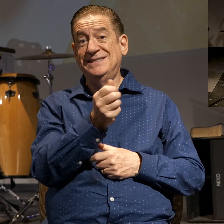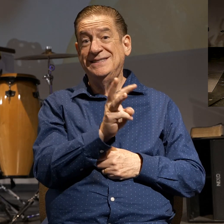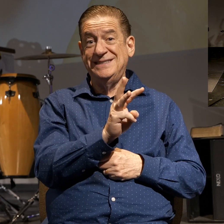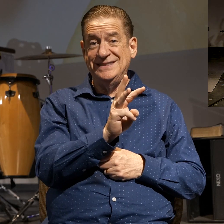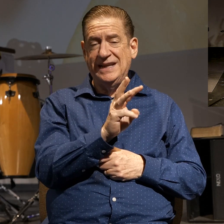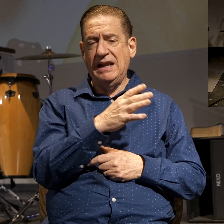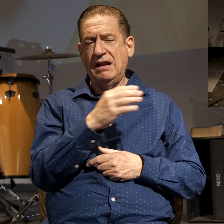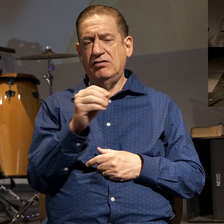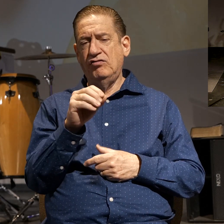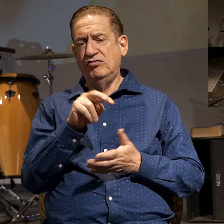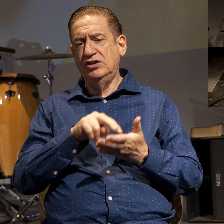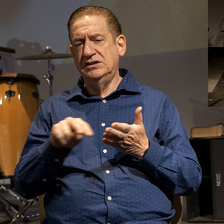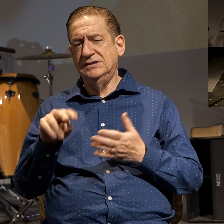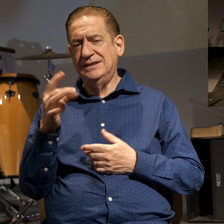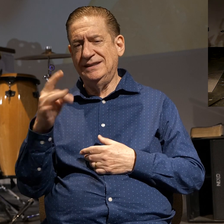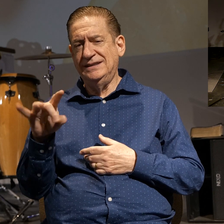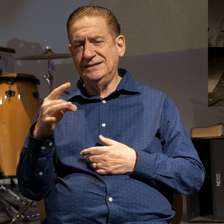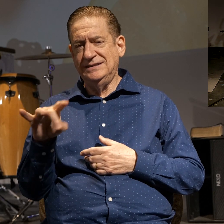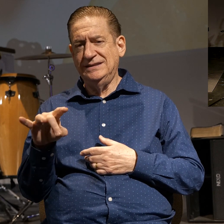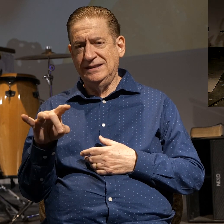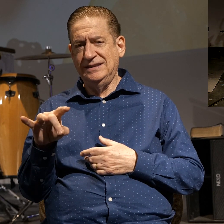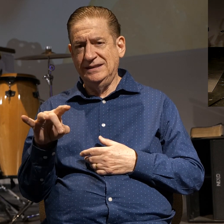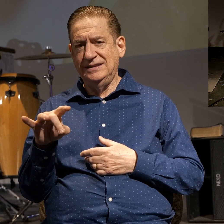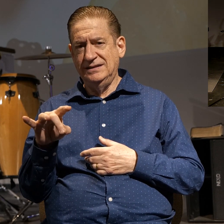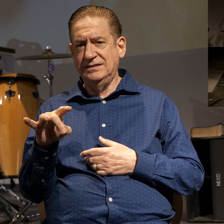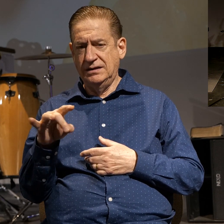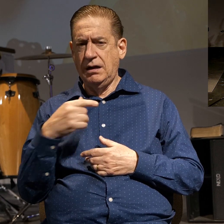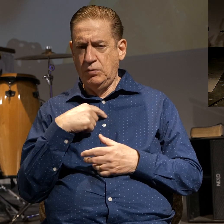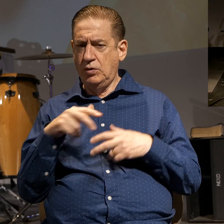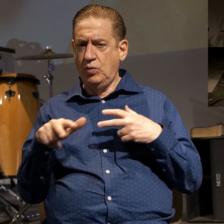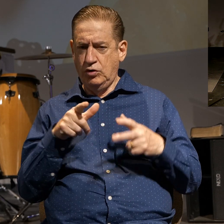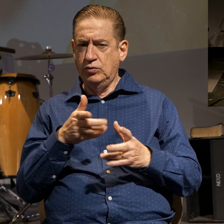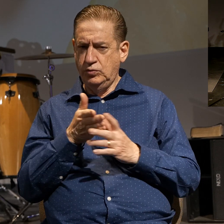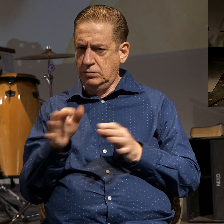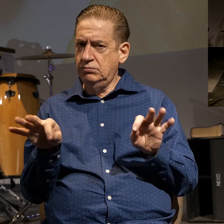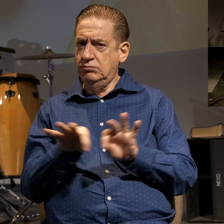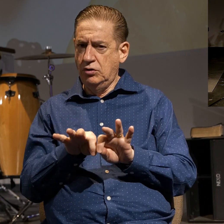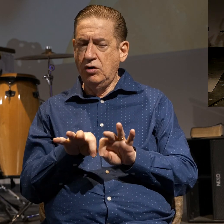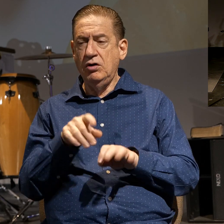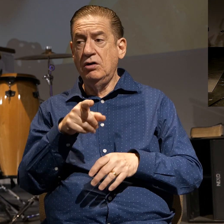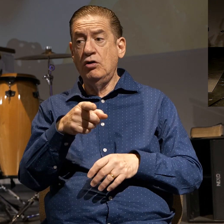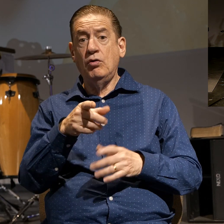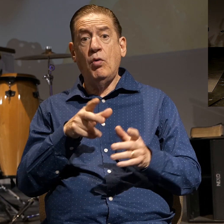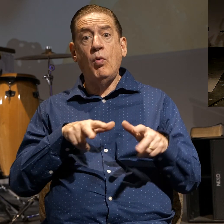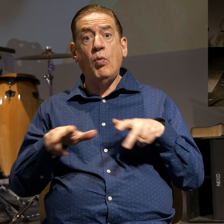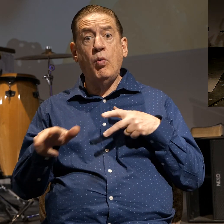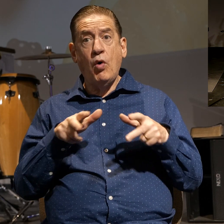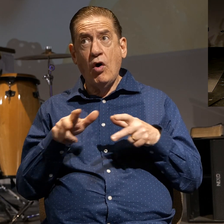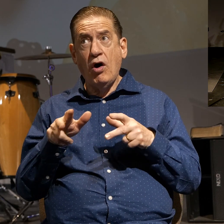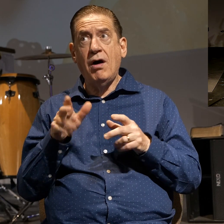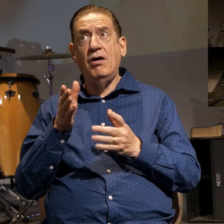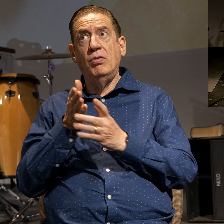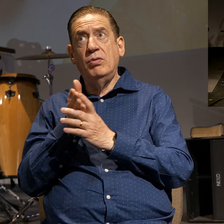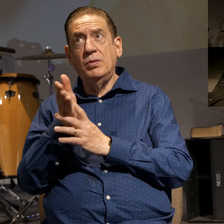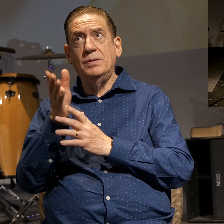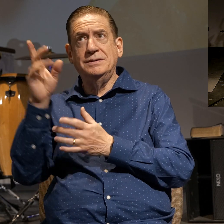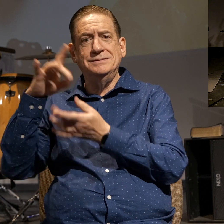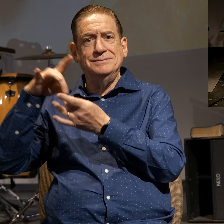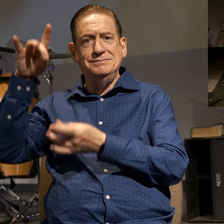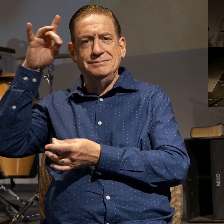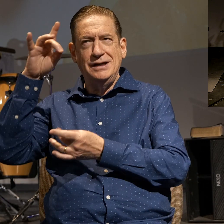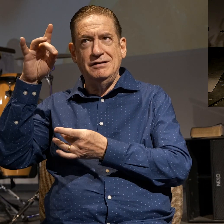verse 18. Let me kind of walk you through this. This is an important part. He says, walk by the Spirit. So God-centered life,